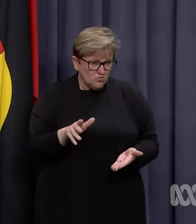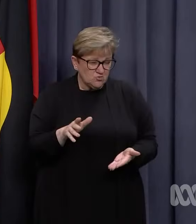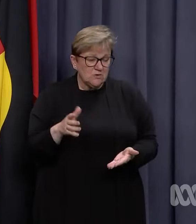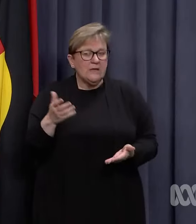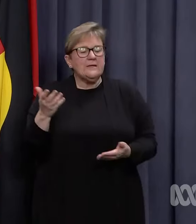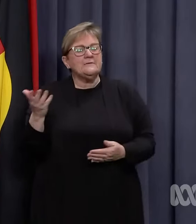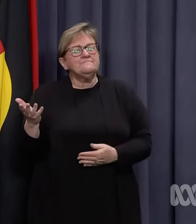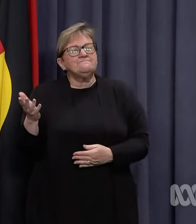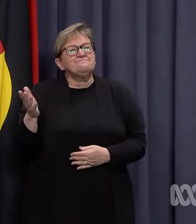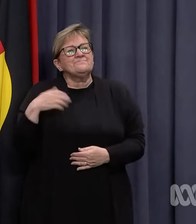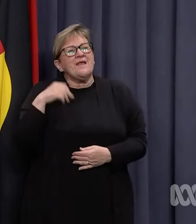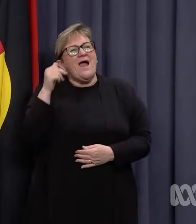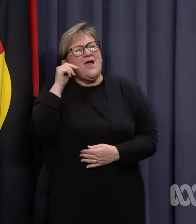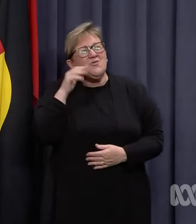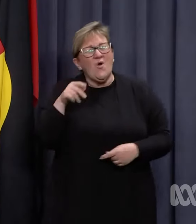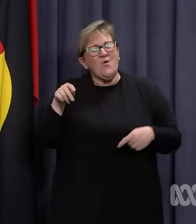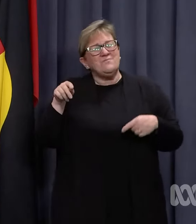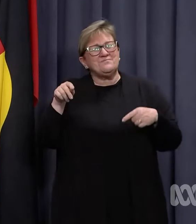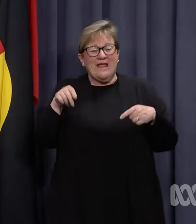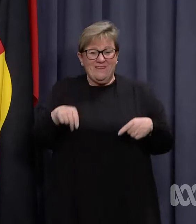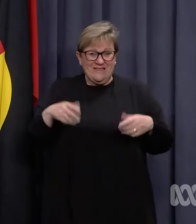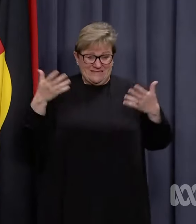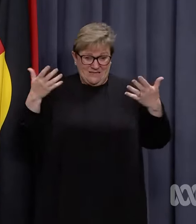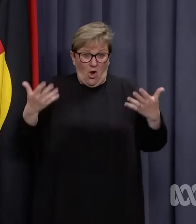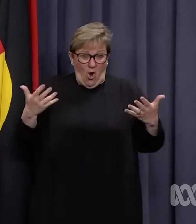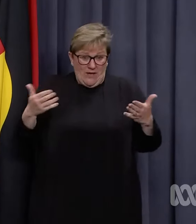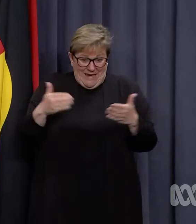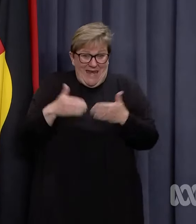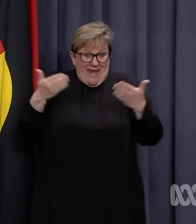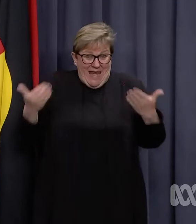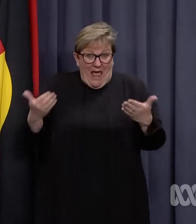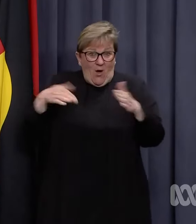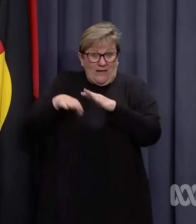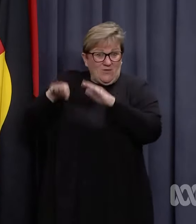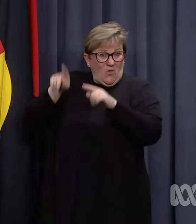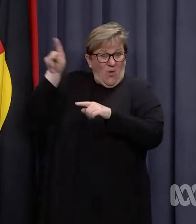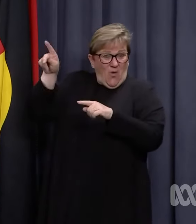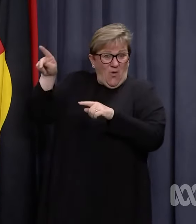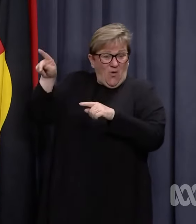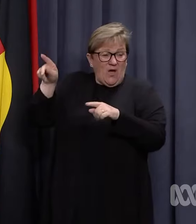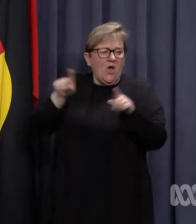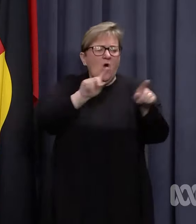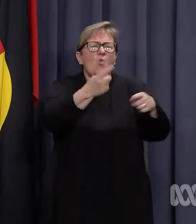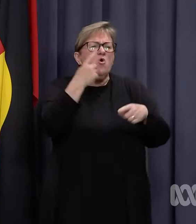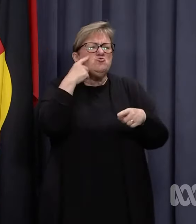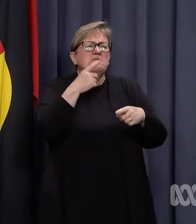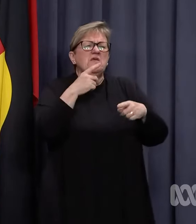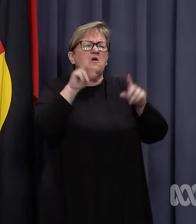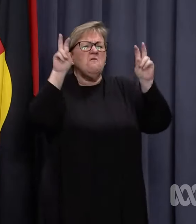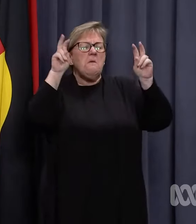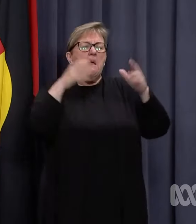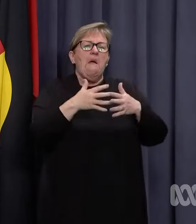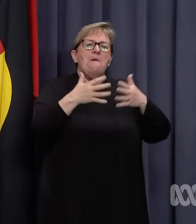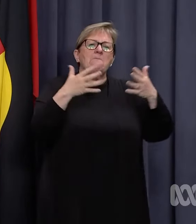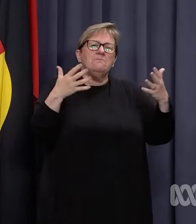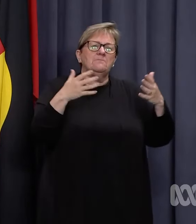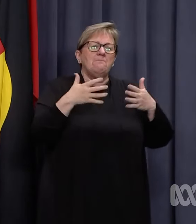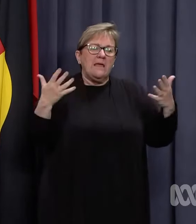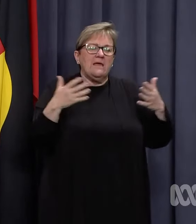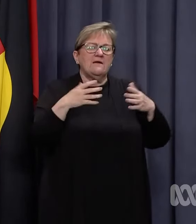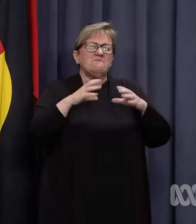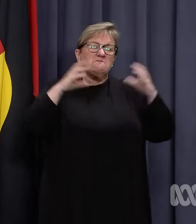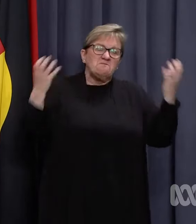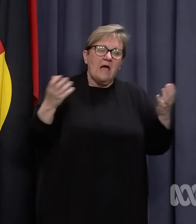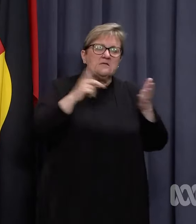the case is literally on foot as we speak. What do you think of the term big, liar? If you let me finish.